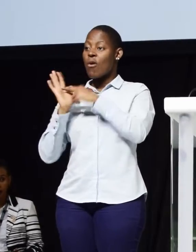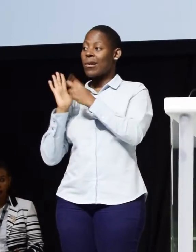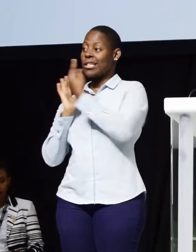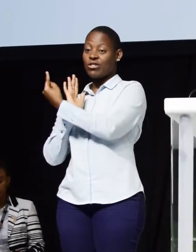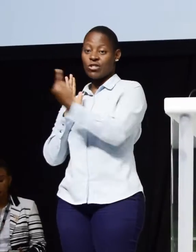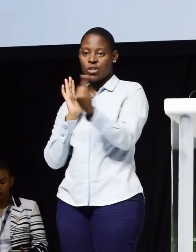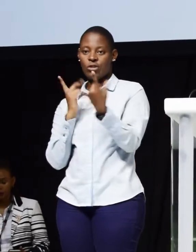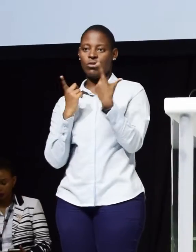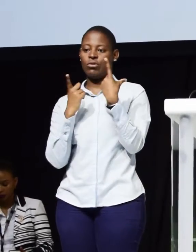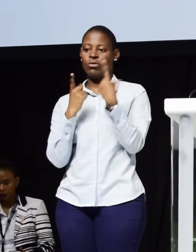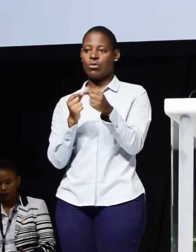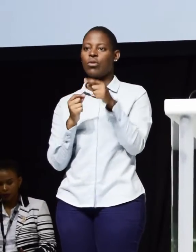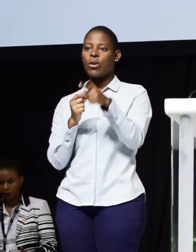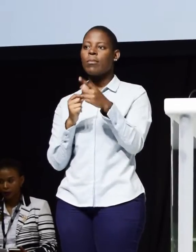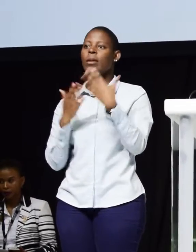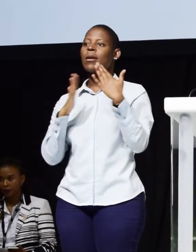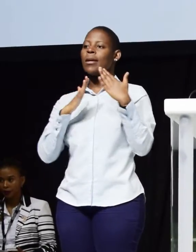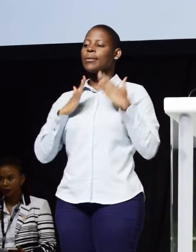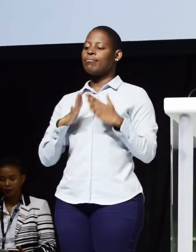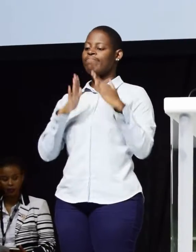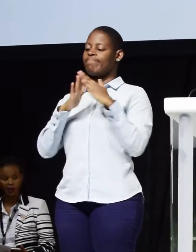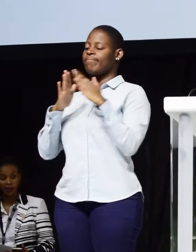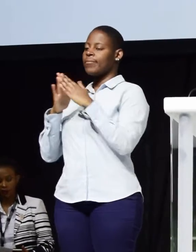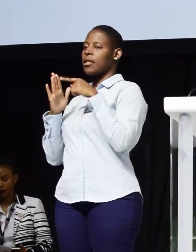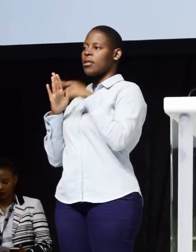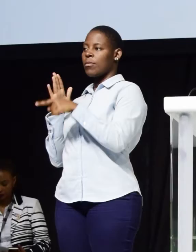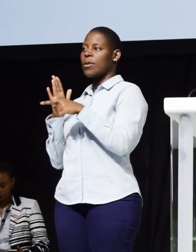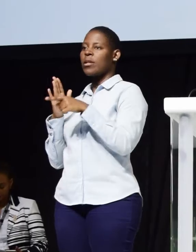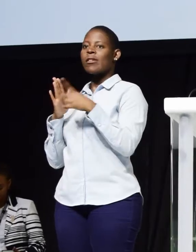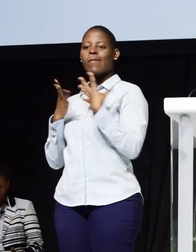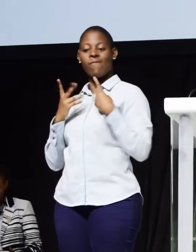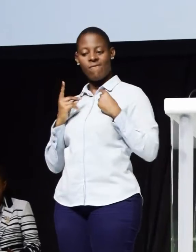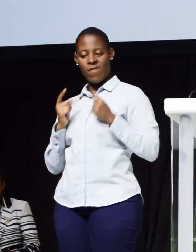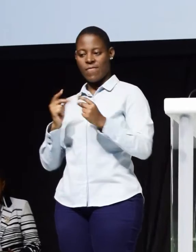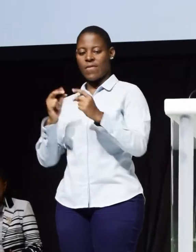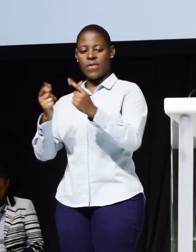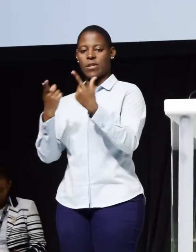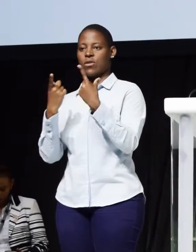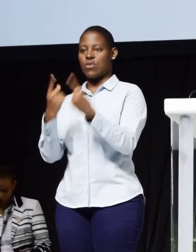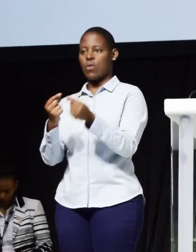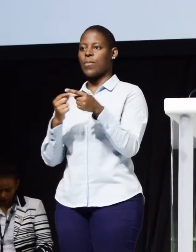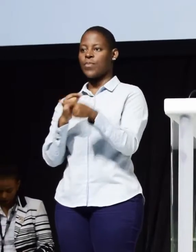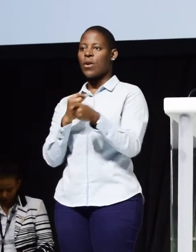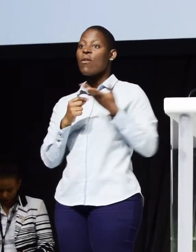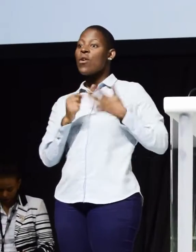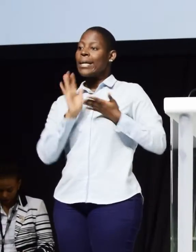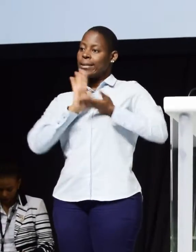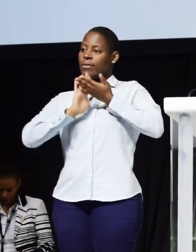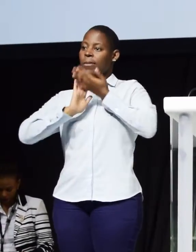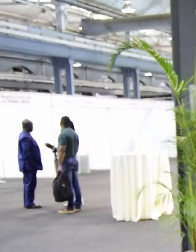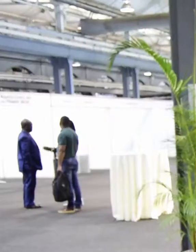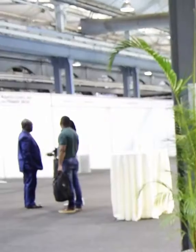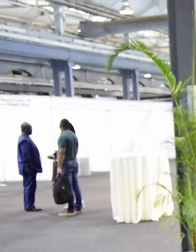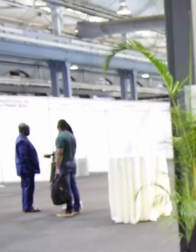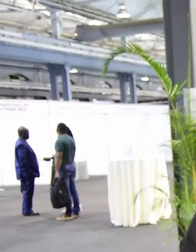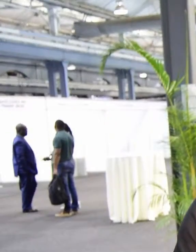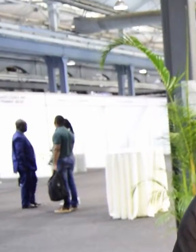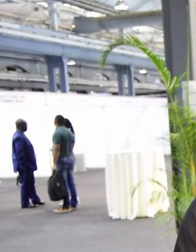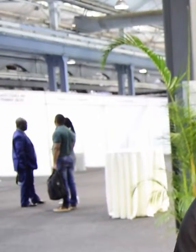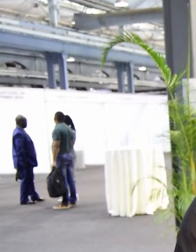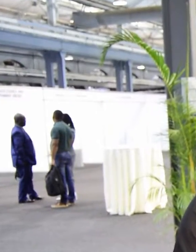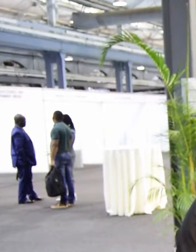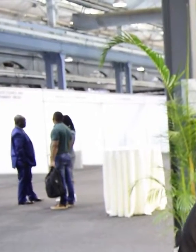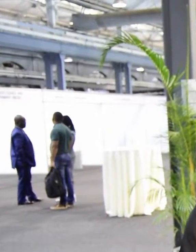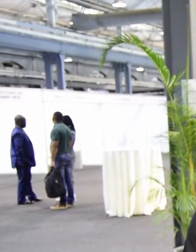integrated human settlement with speed for the development of South Africa. Our